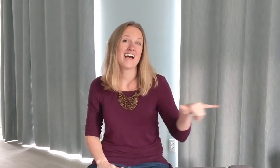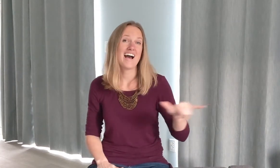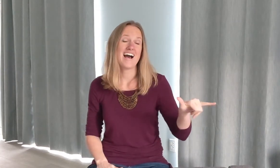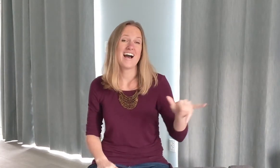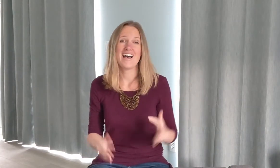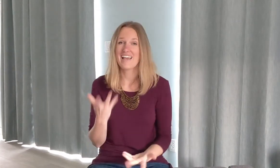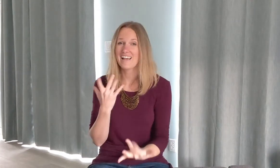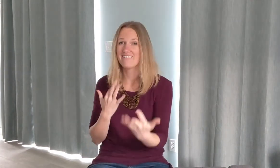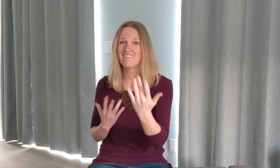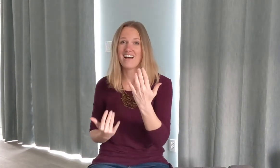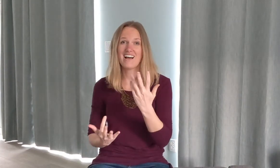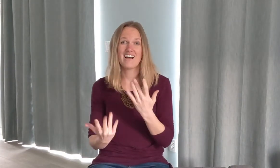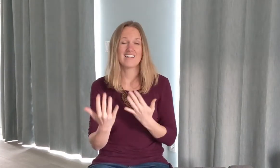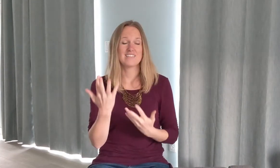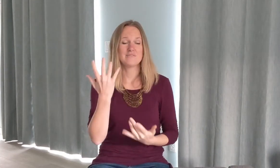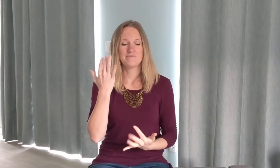like a fire